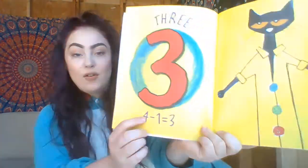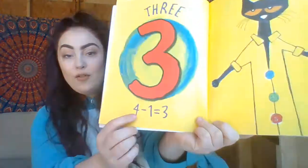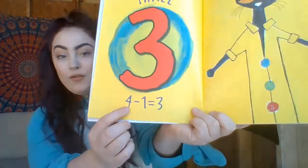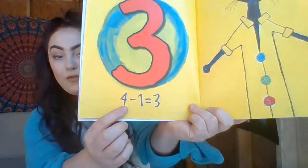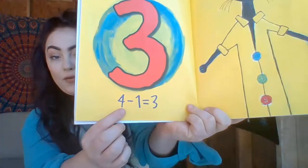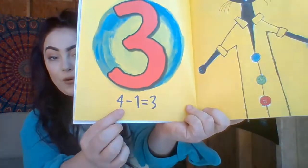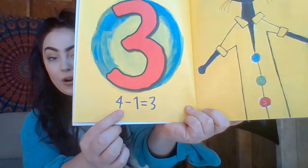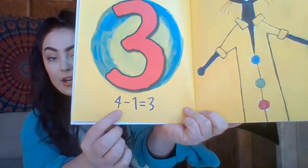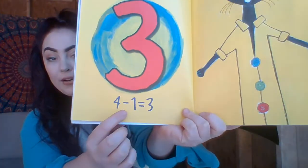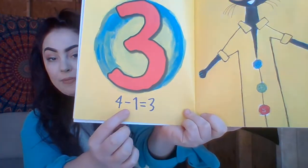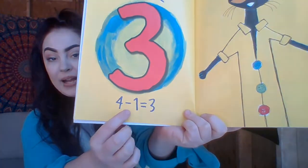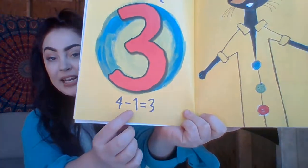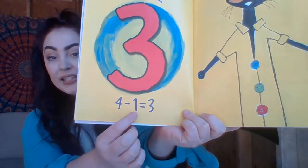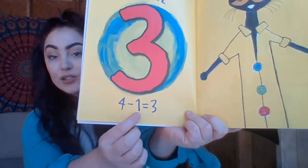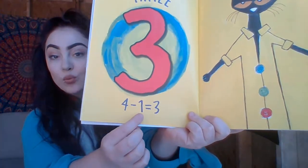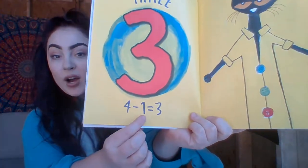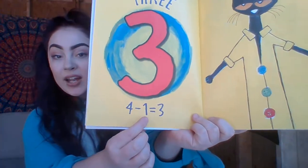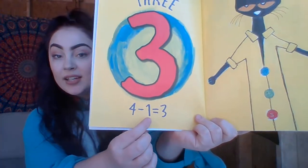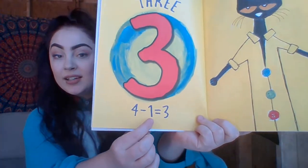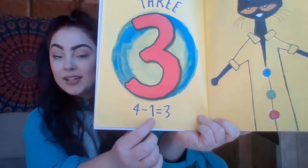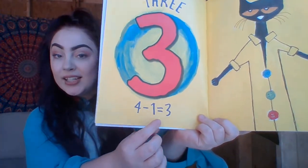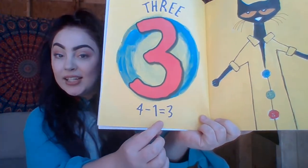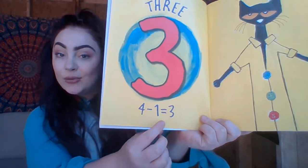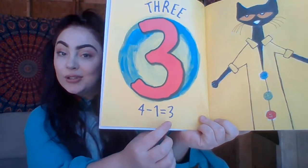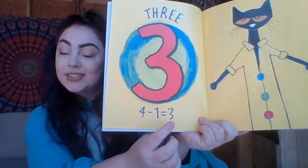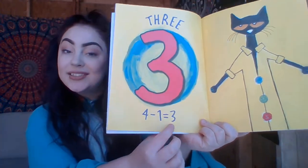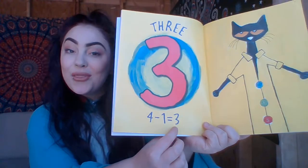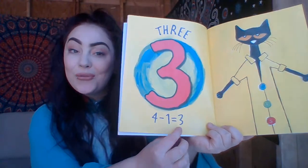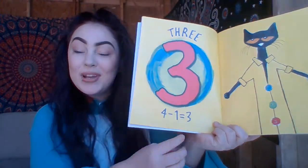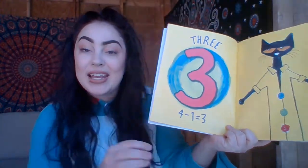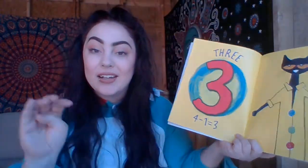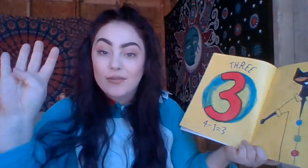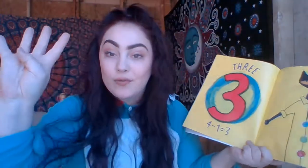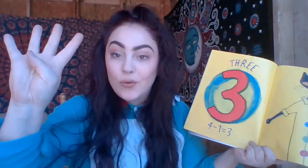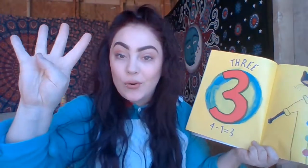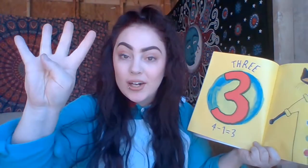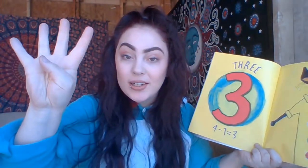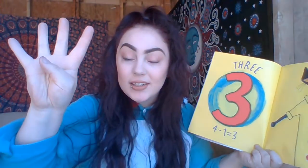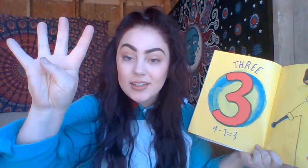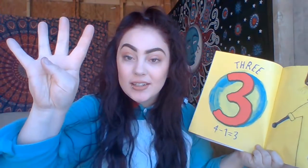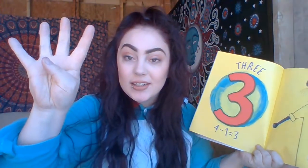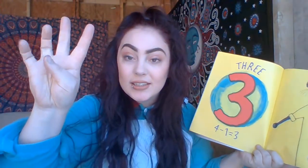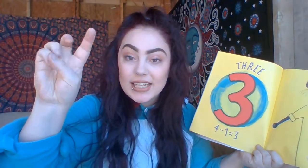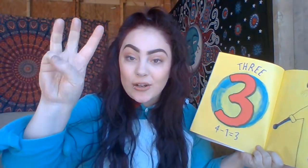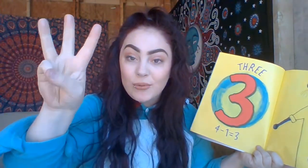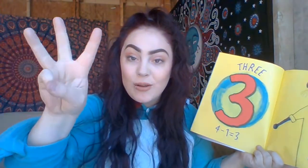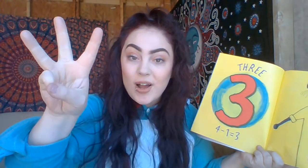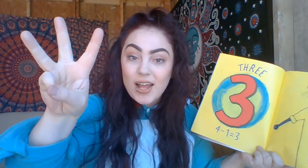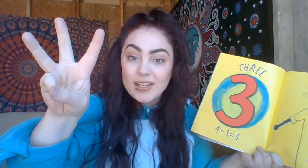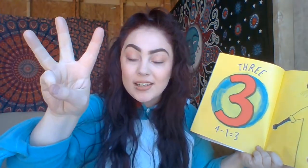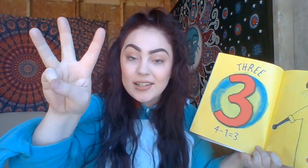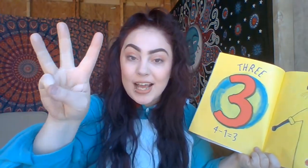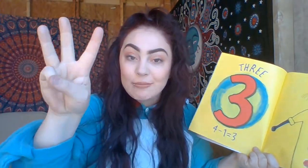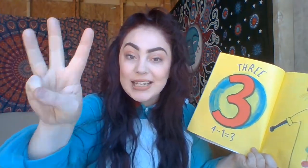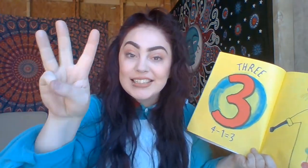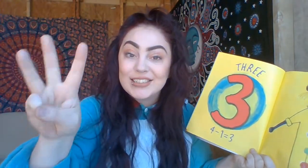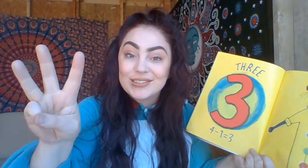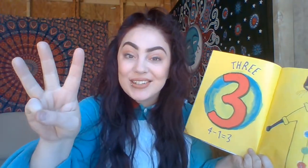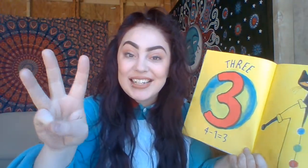Four minus one equals three. Four, take away one. That makes three.